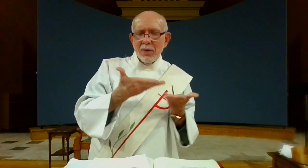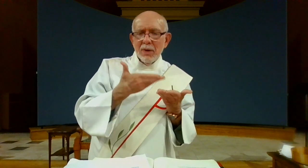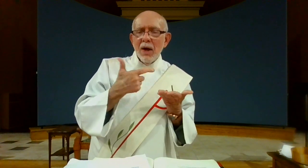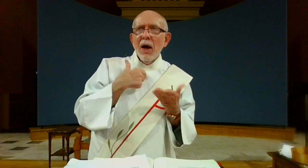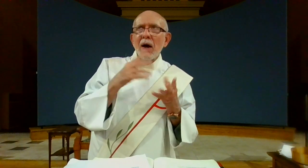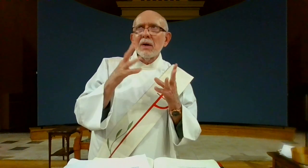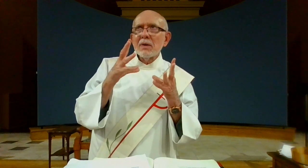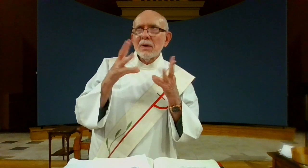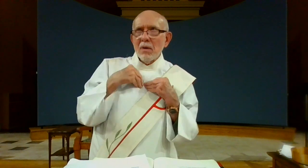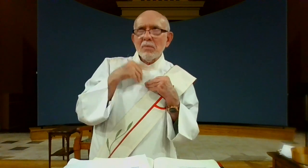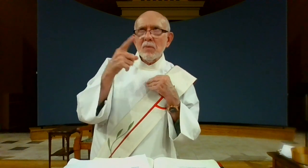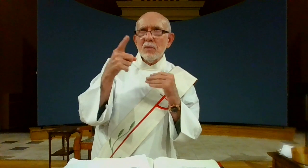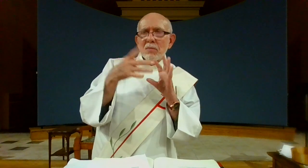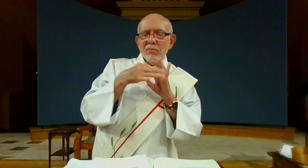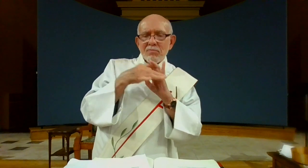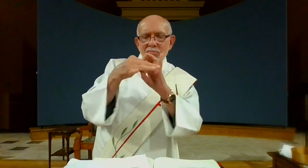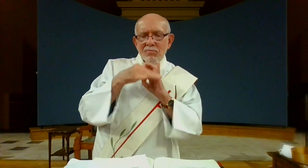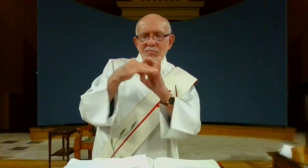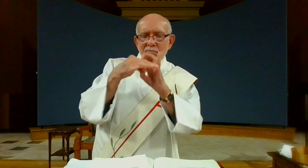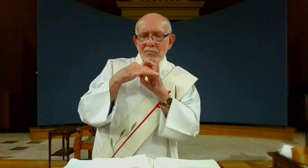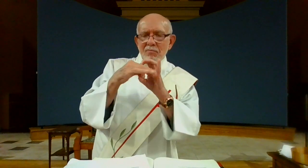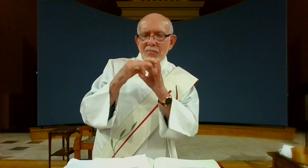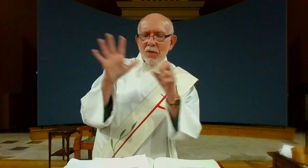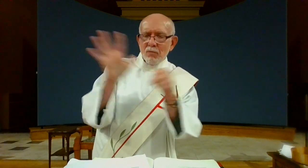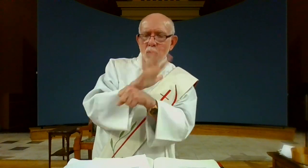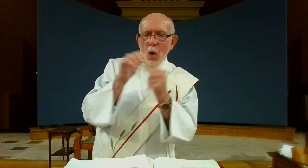you as if you are already there And unite myself wholly to you